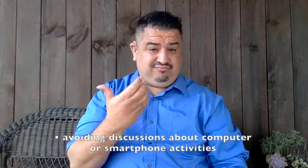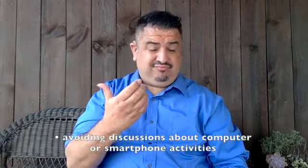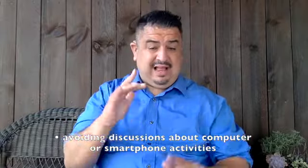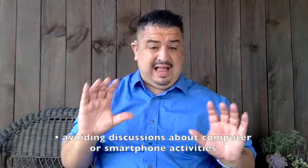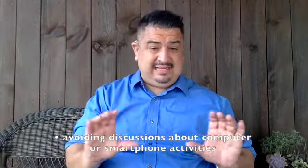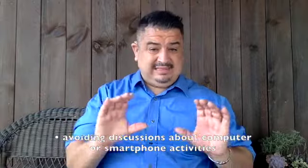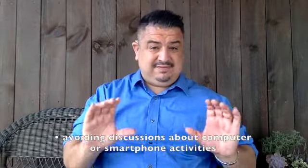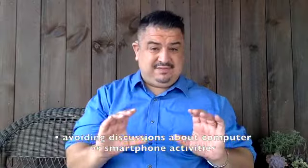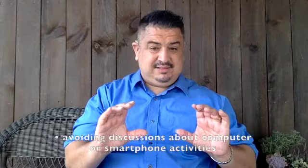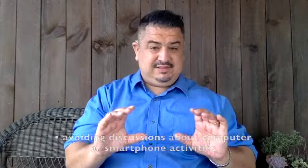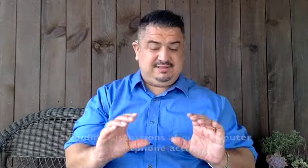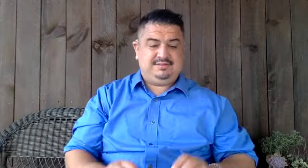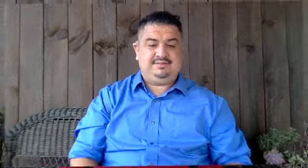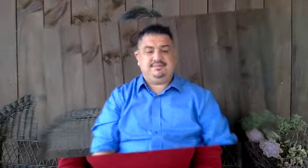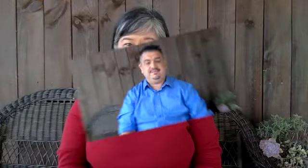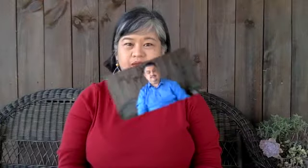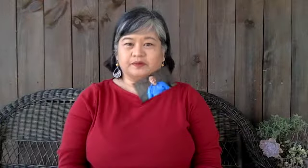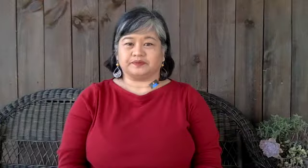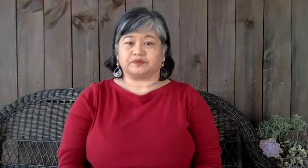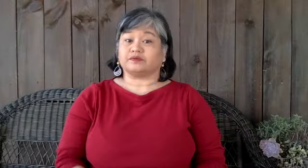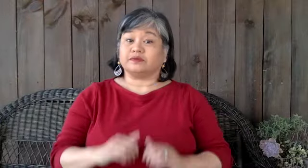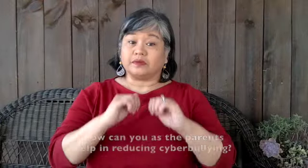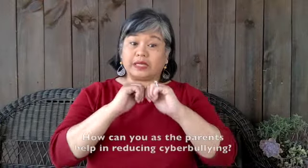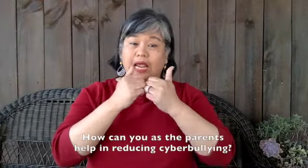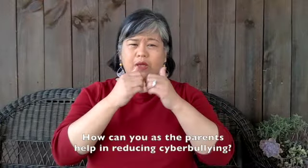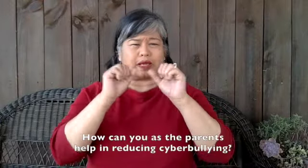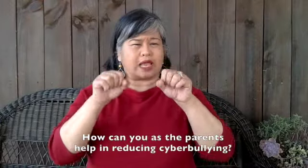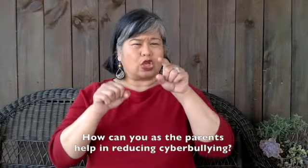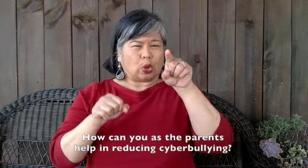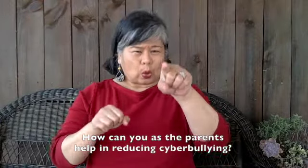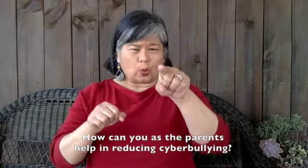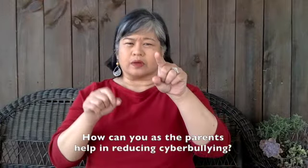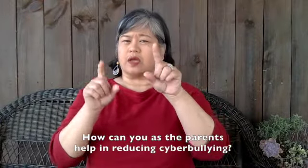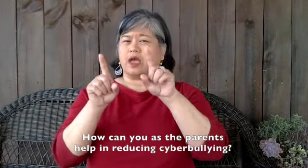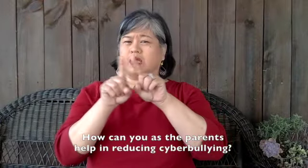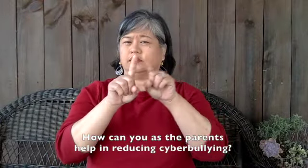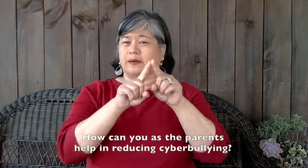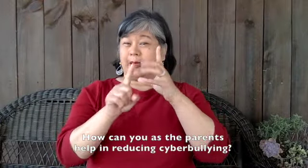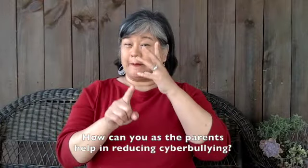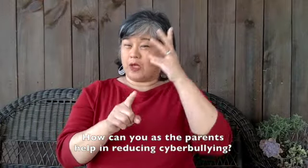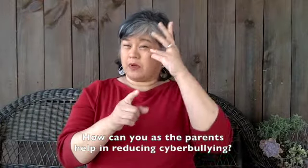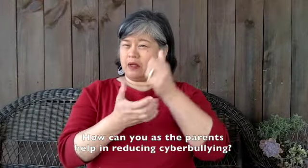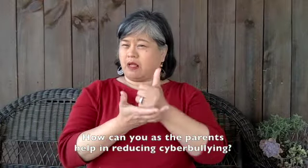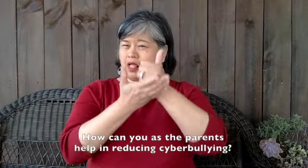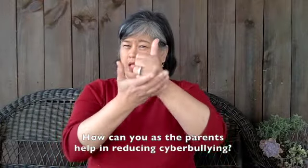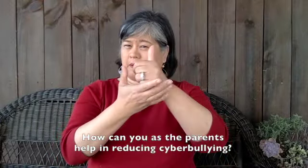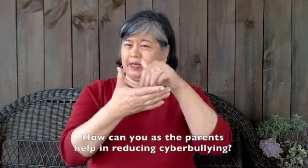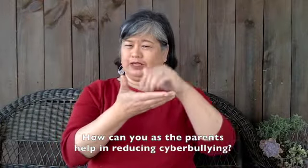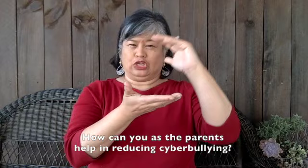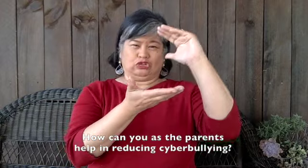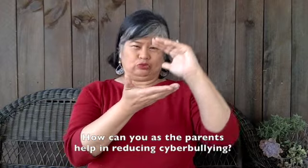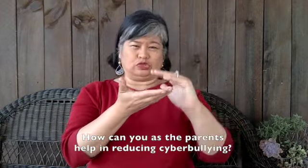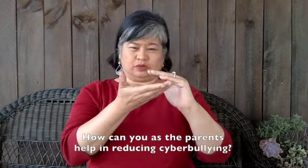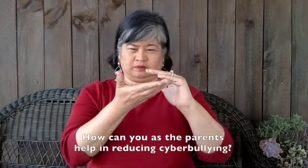how can you as parents help in reducing the cyber bullying